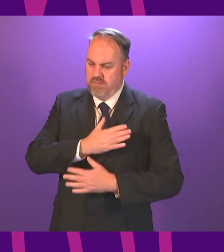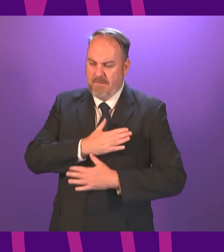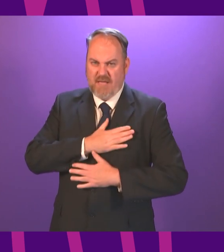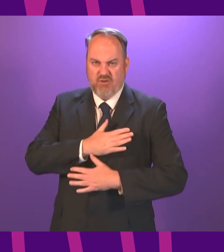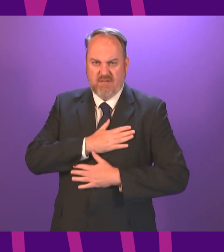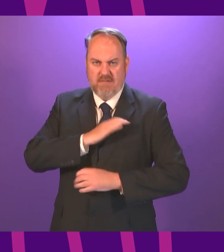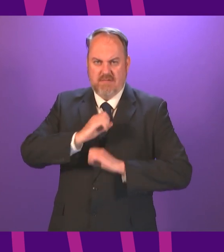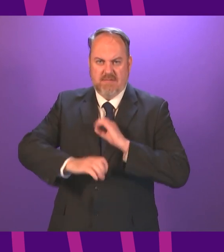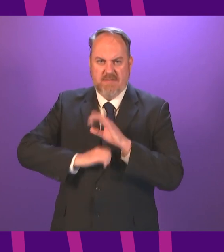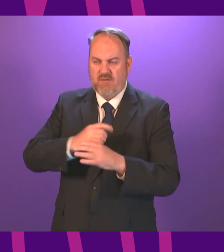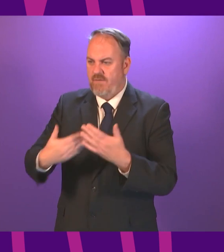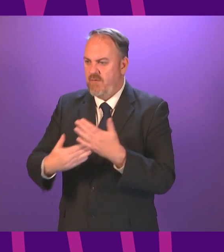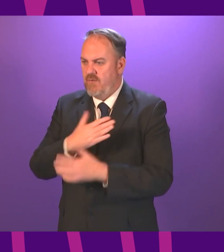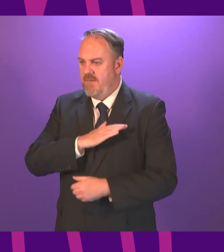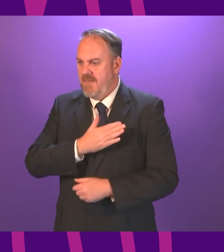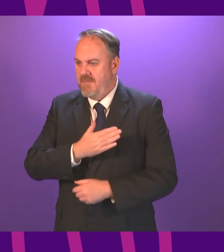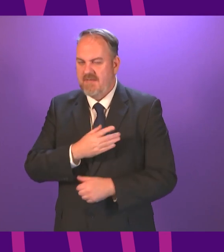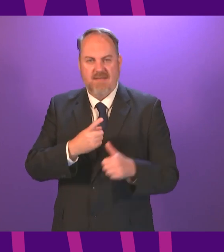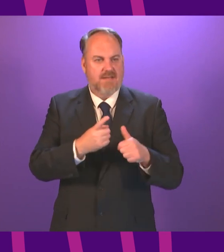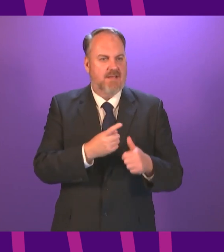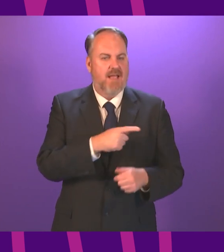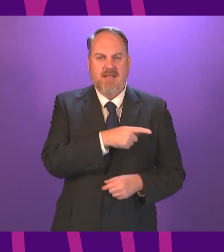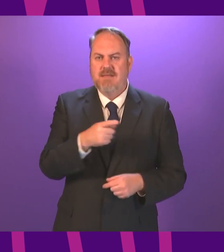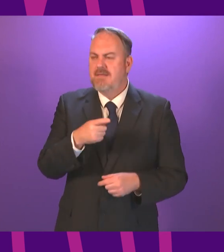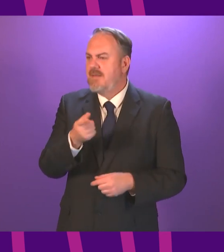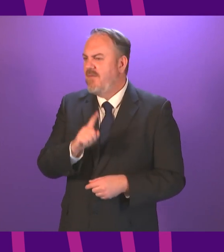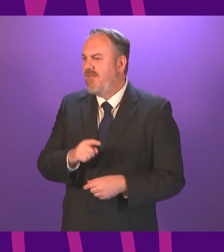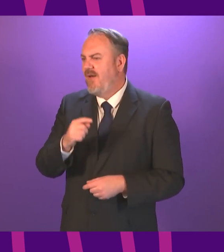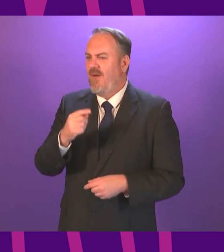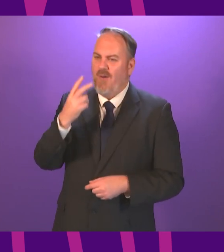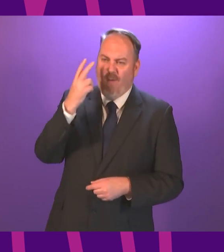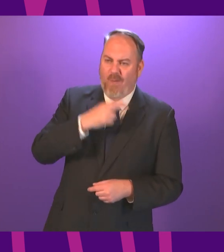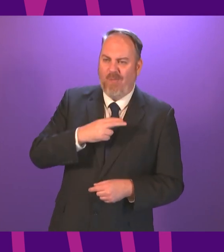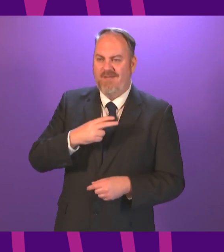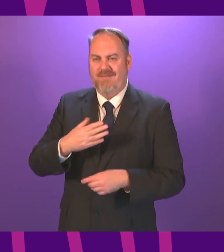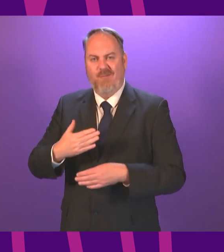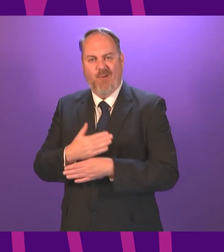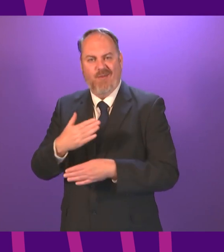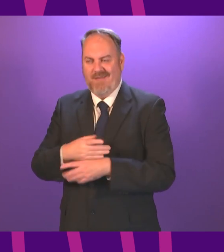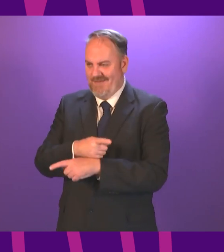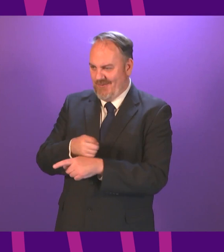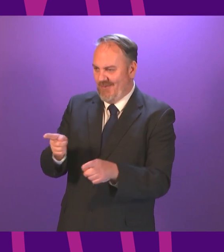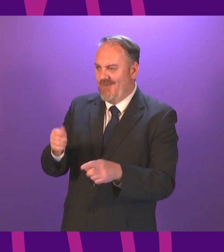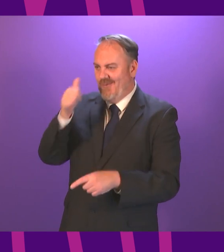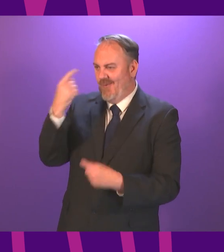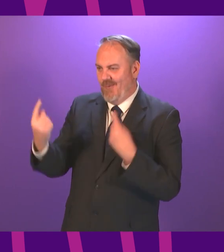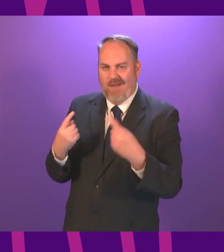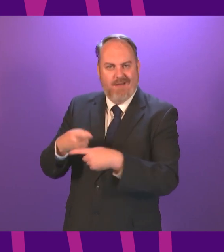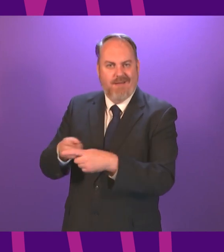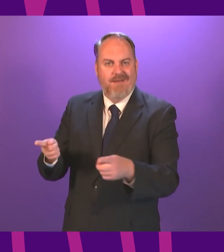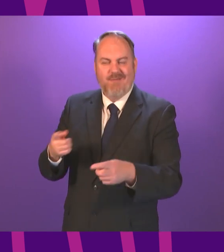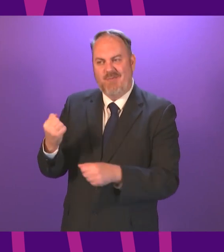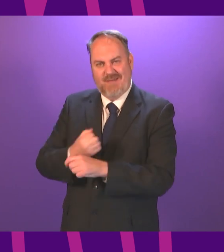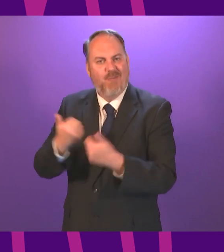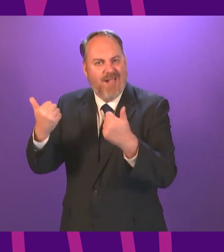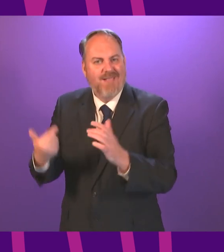speeches from new members in particular and the old timers weren't too bad either let let me say a word or two because others have talked about the predecessors